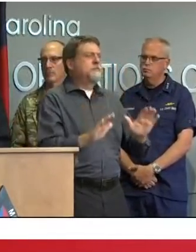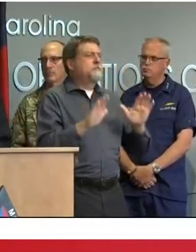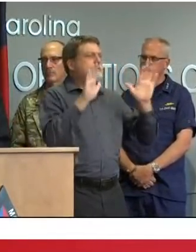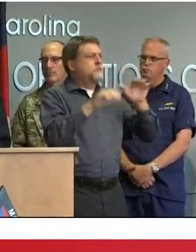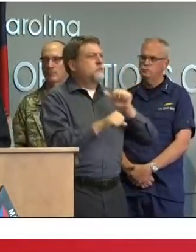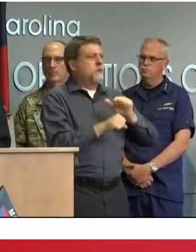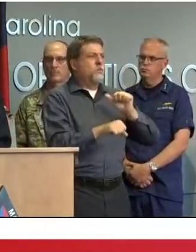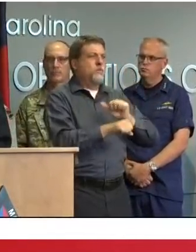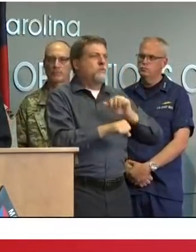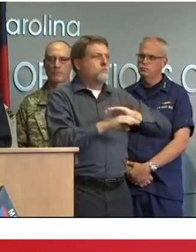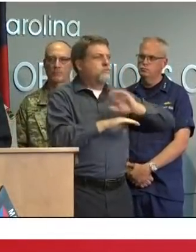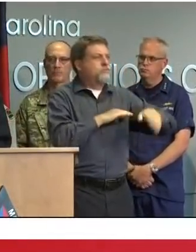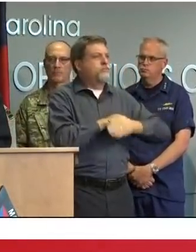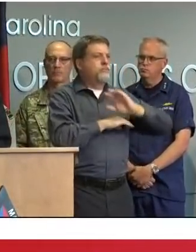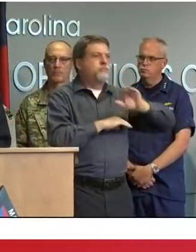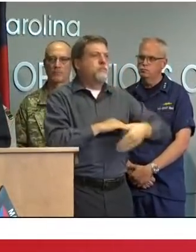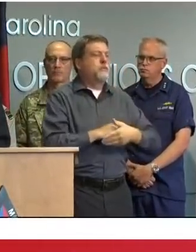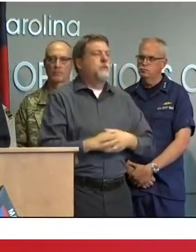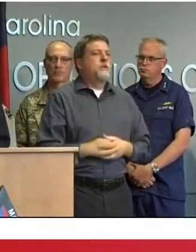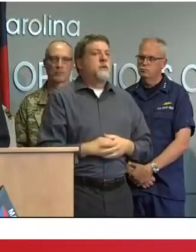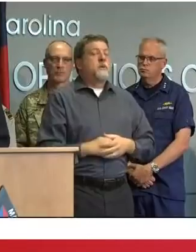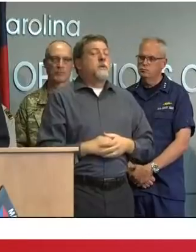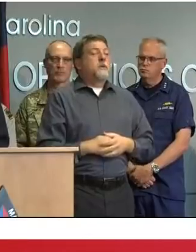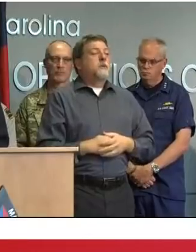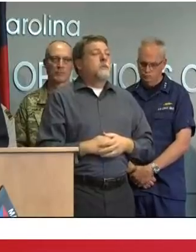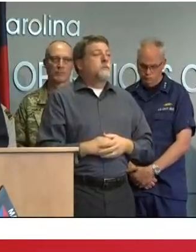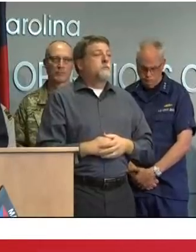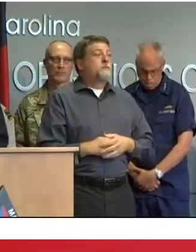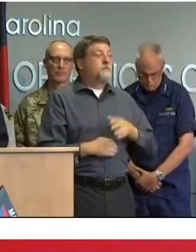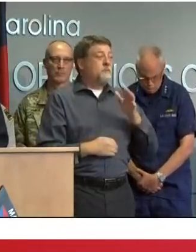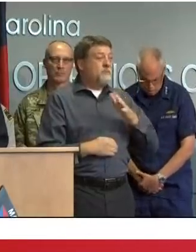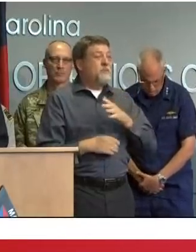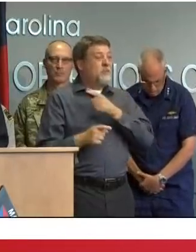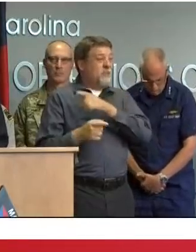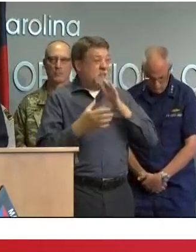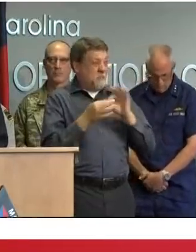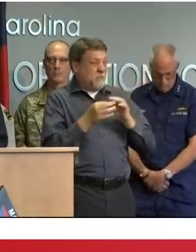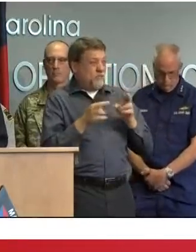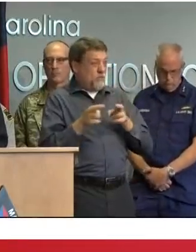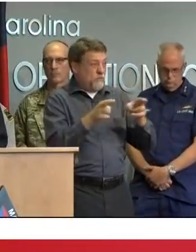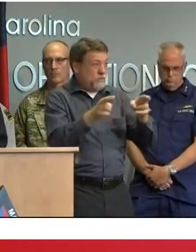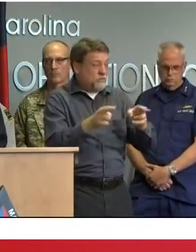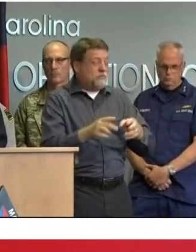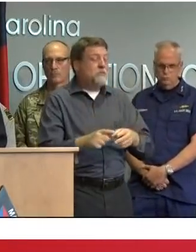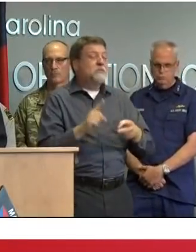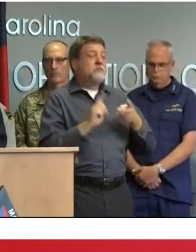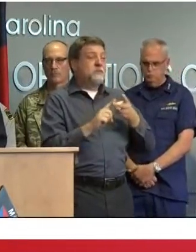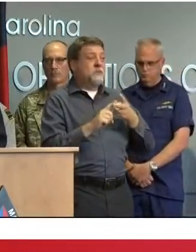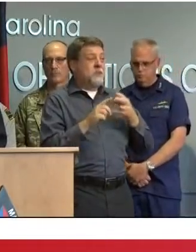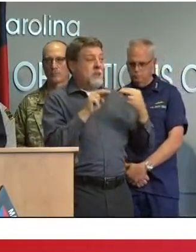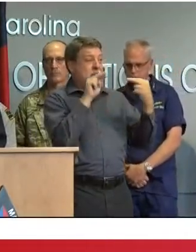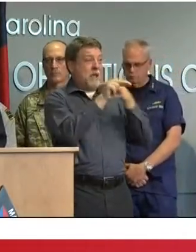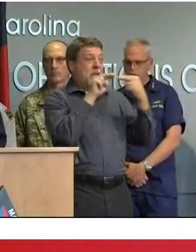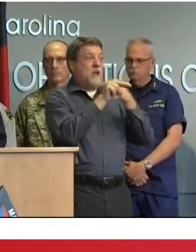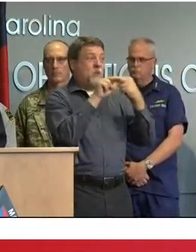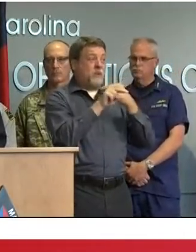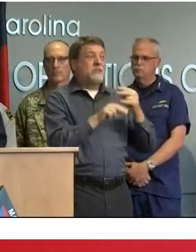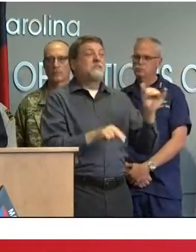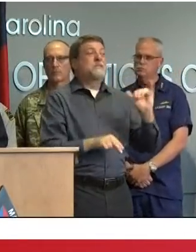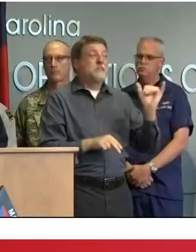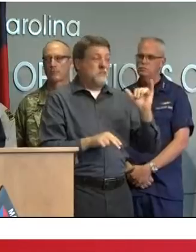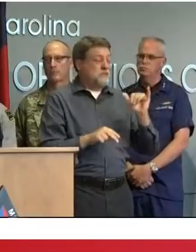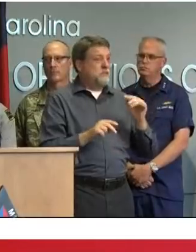working around the clock our road situation is constantly changing dynamic by the hour